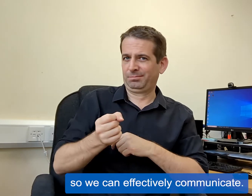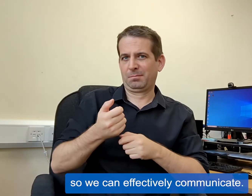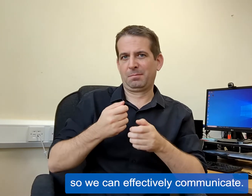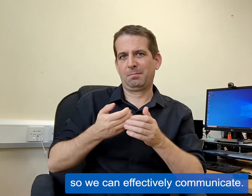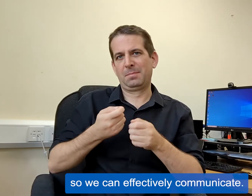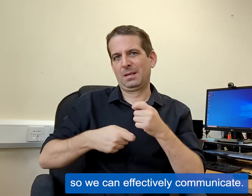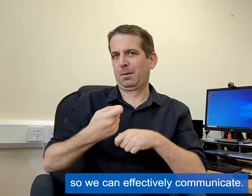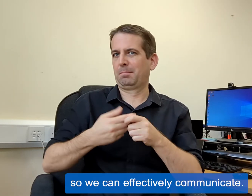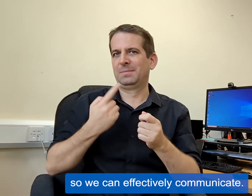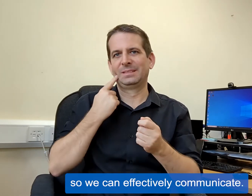communicate.